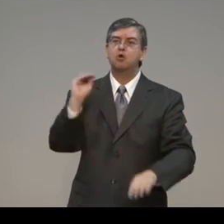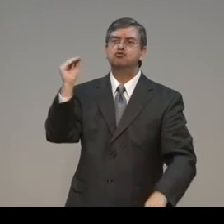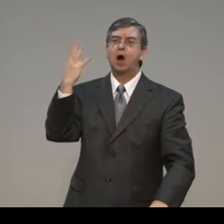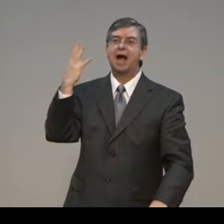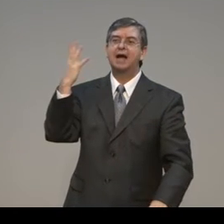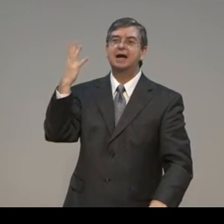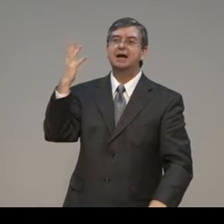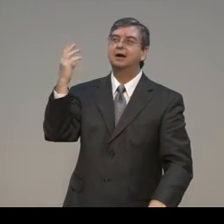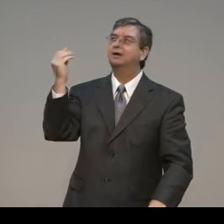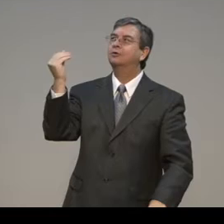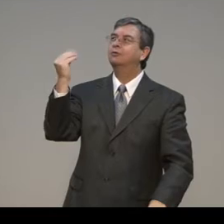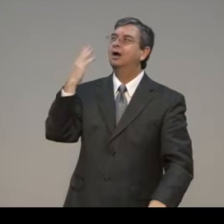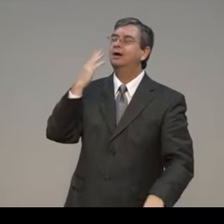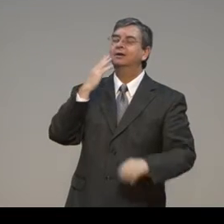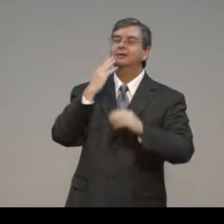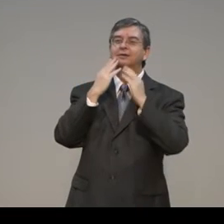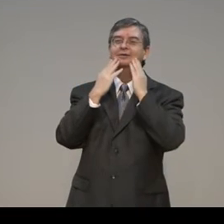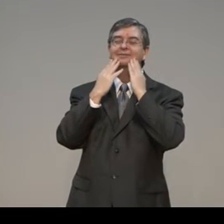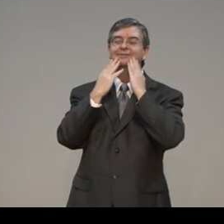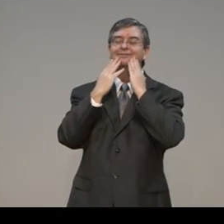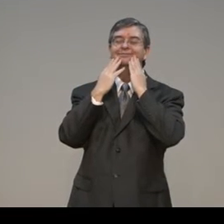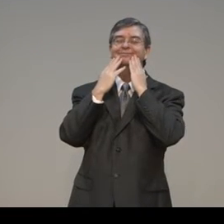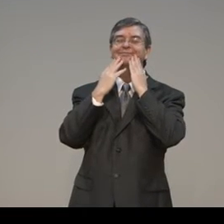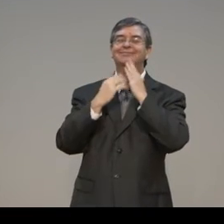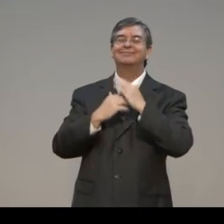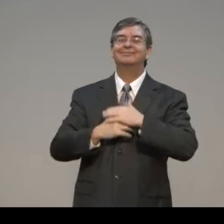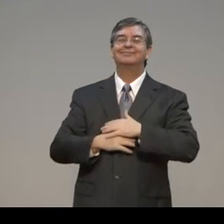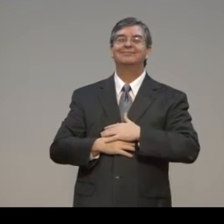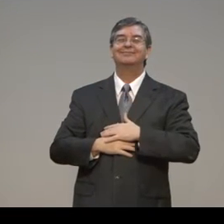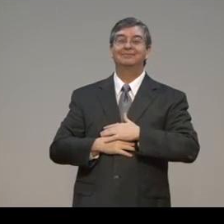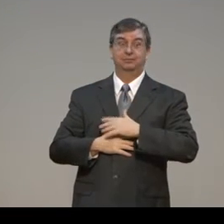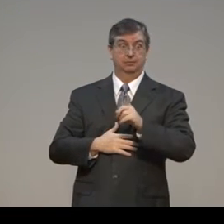smile on your face, right? That's grace. That is grace.